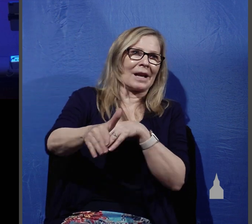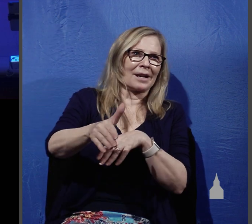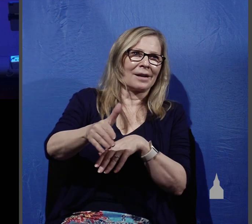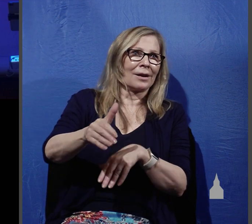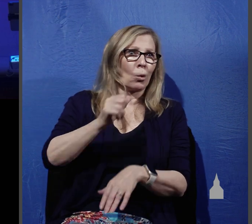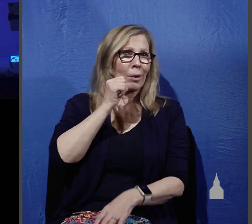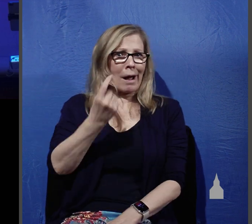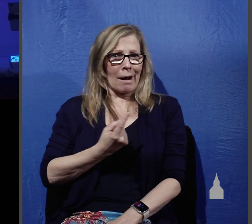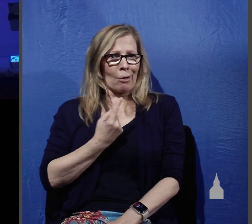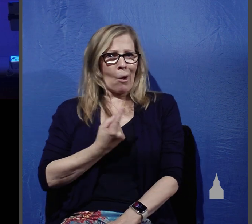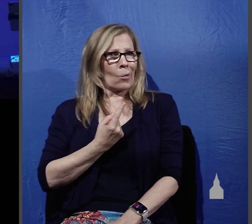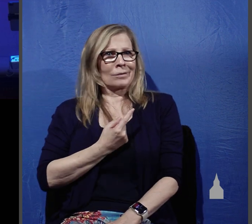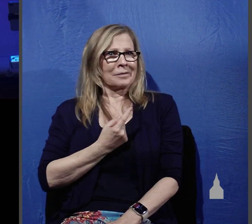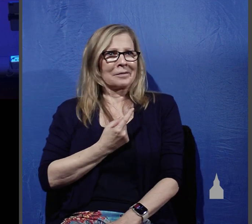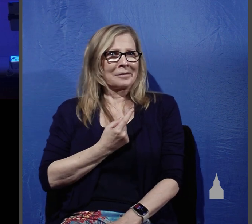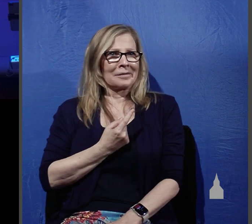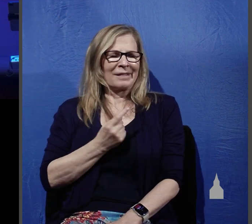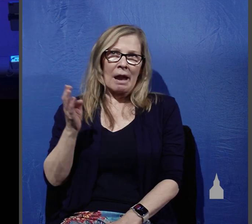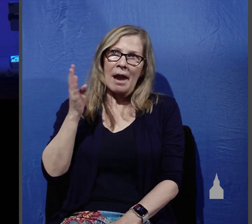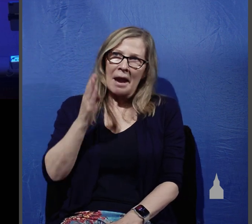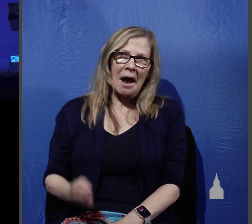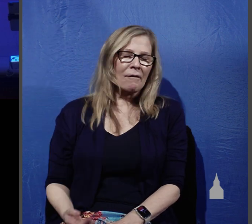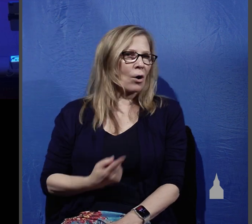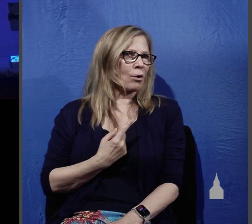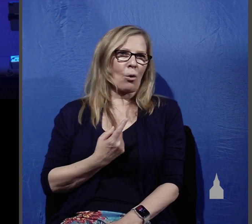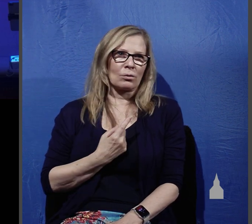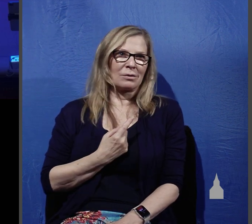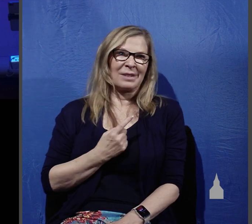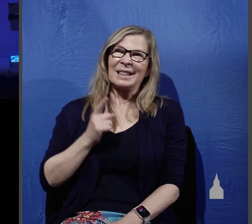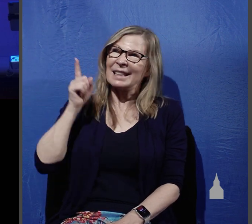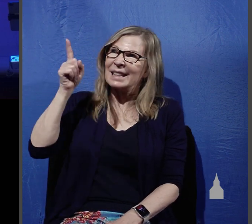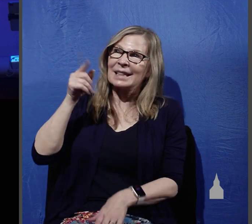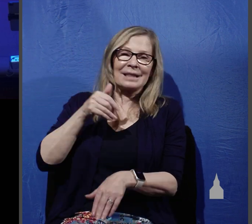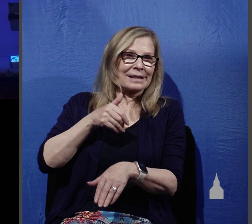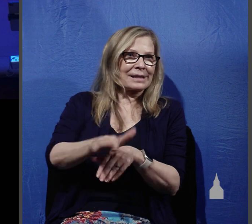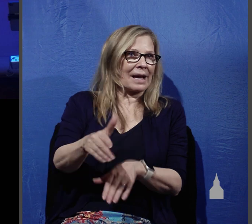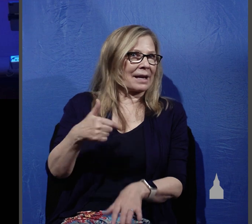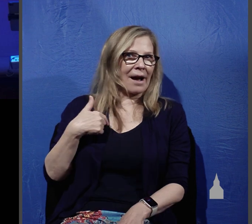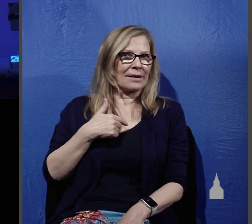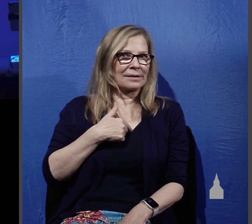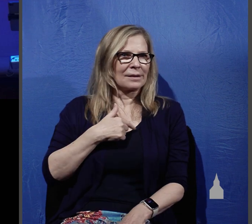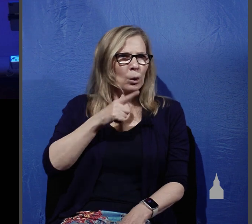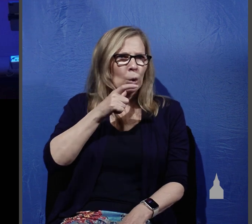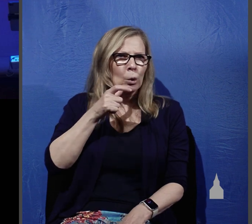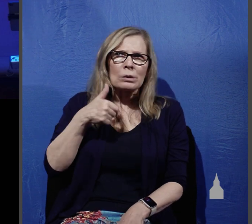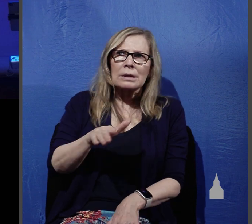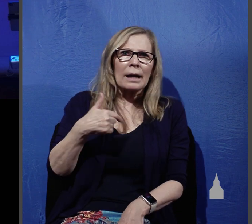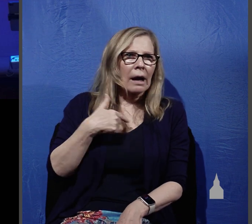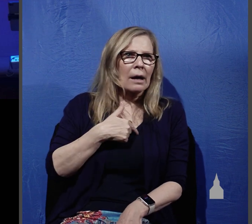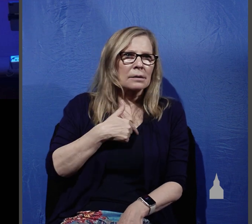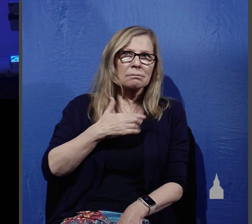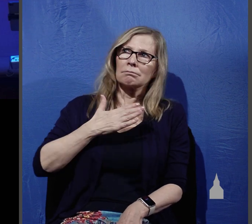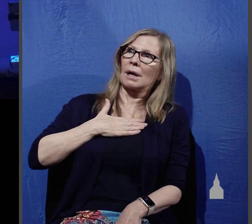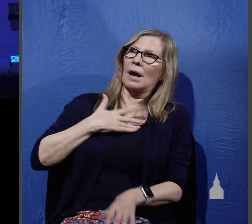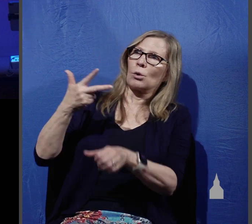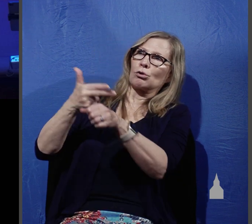would never do this on our own we're being sent who's sending us it's our shepherd it's